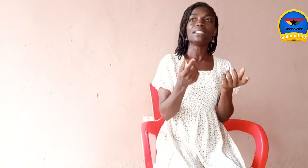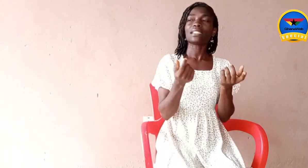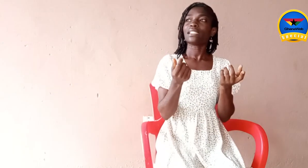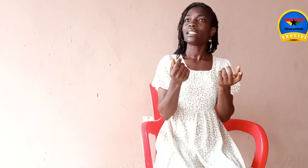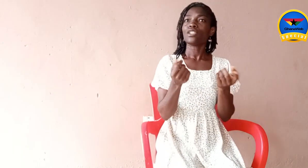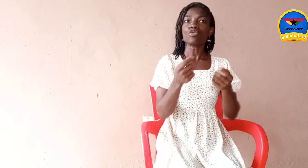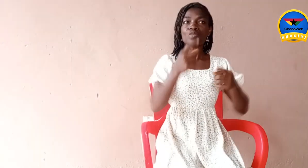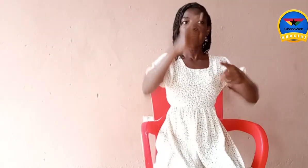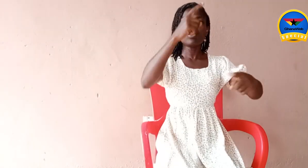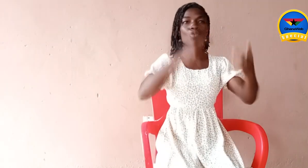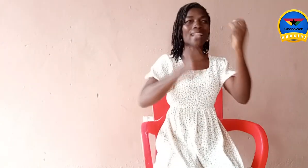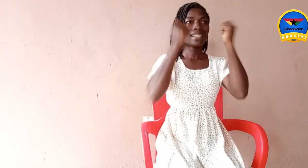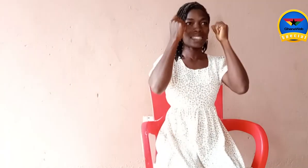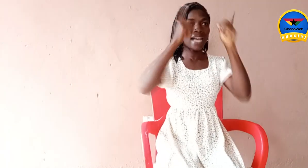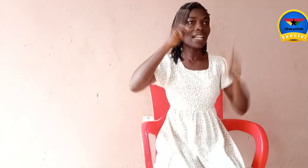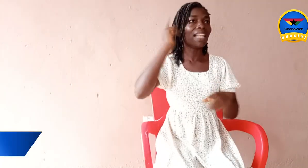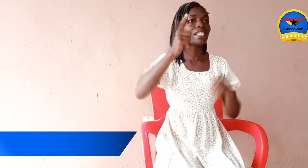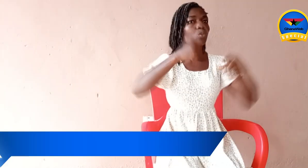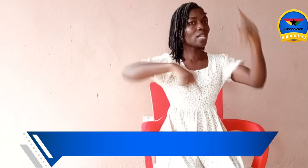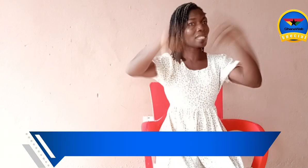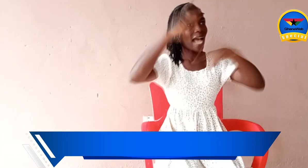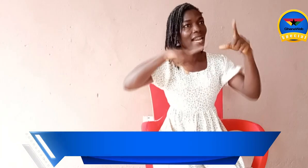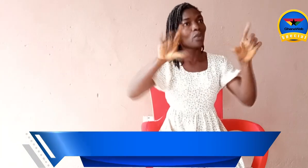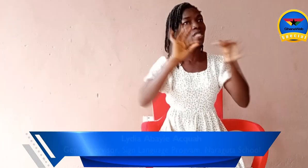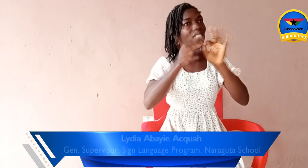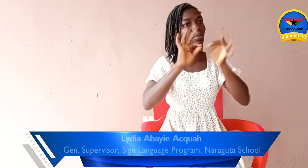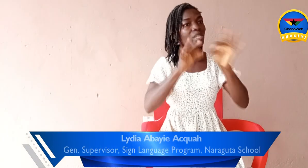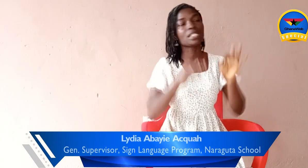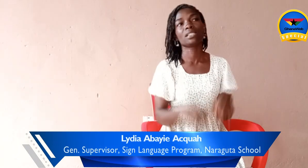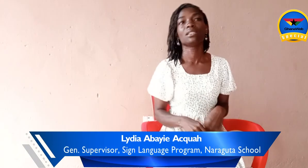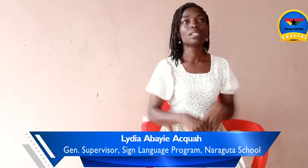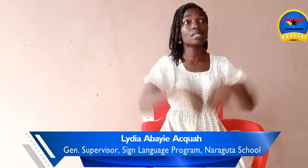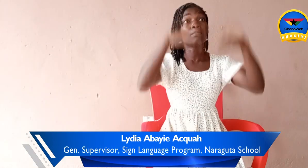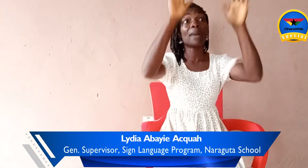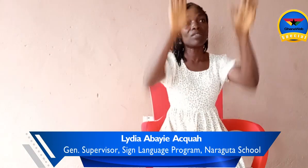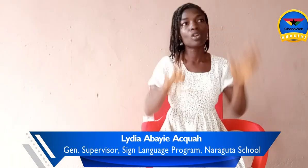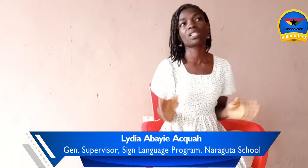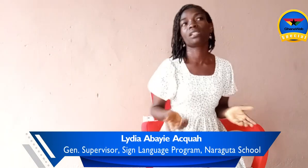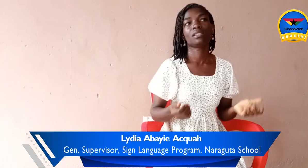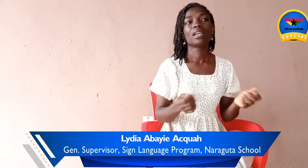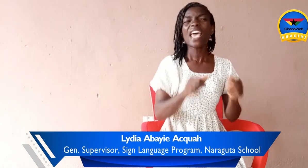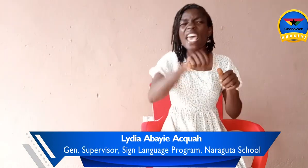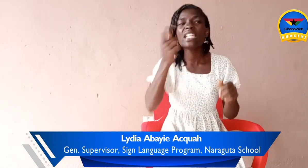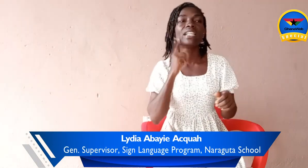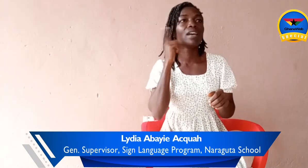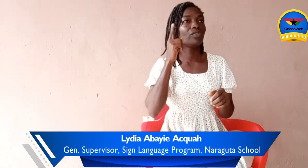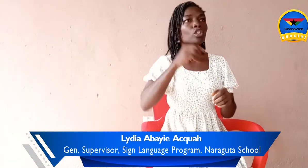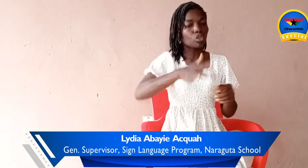to be able to understand the letters with a sign language interpreting, it's a marvelous thing. Any deaf should be